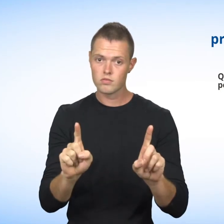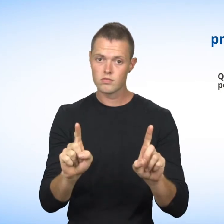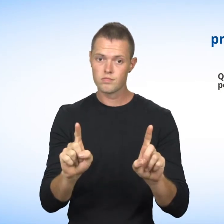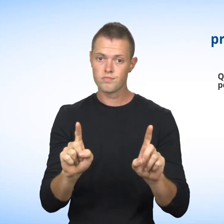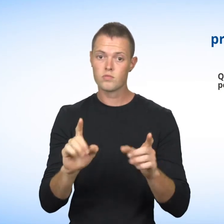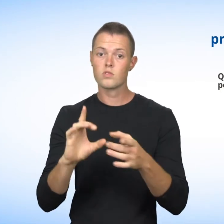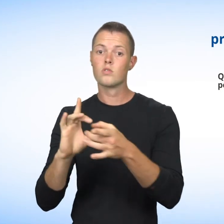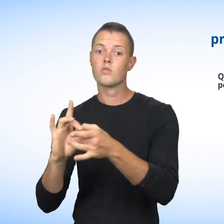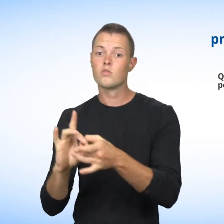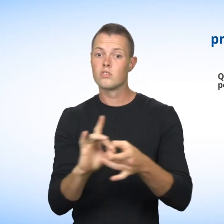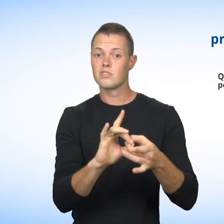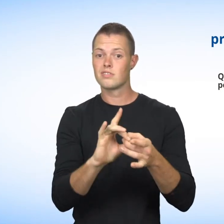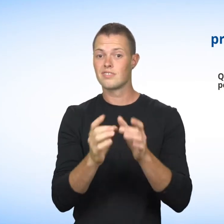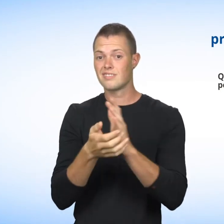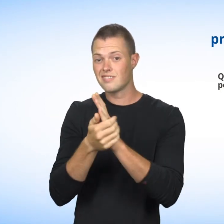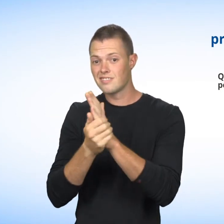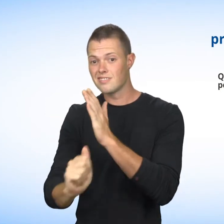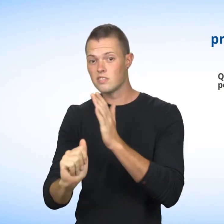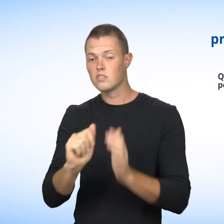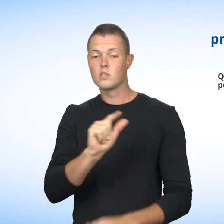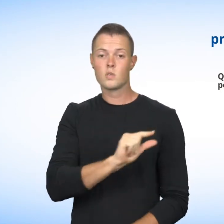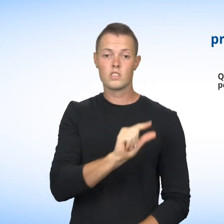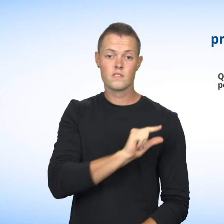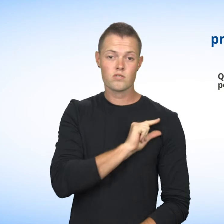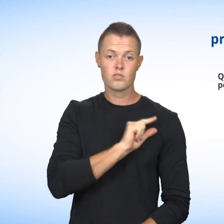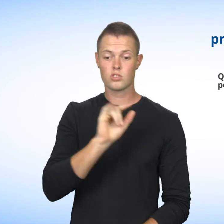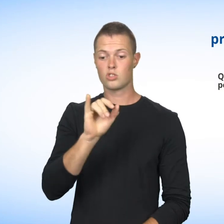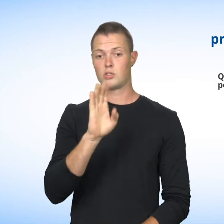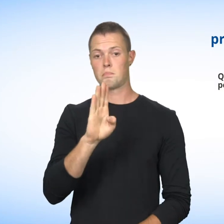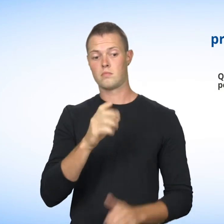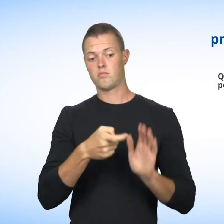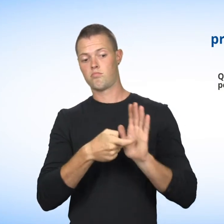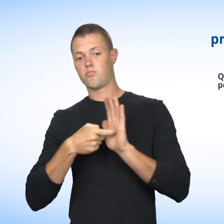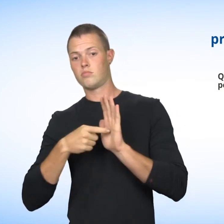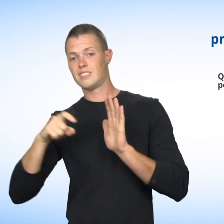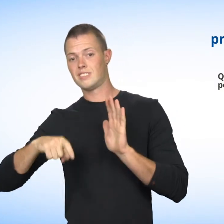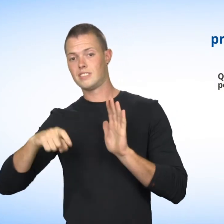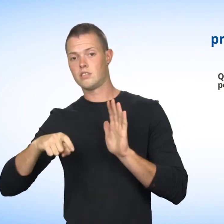unless these questions are related to the skills and qualifications required for the job.